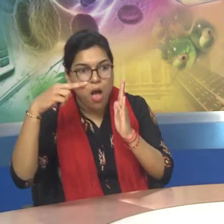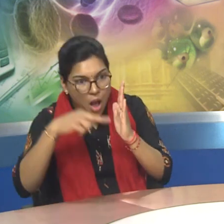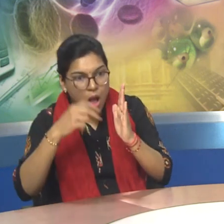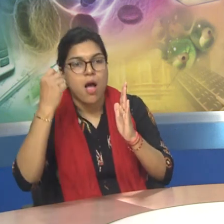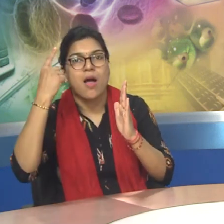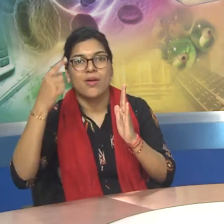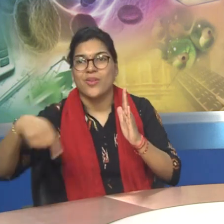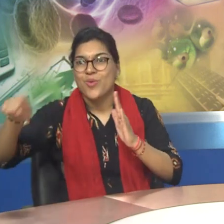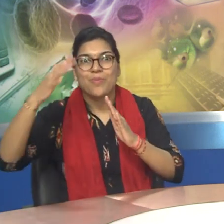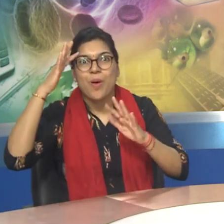audience.